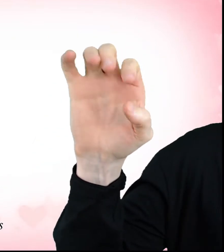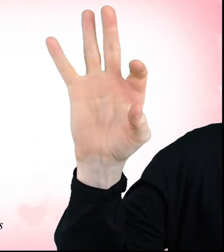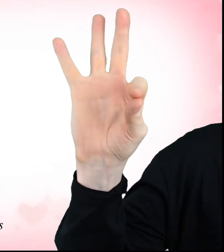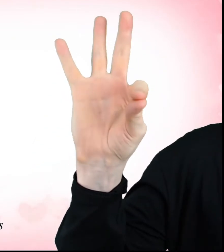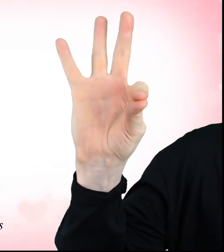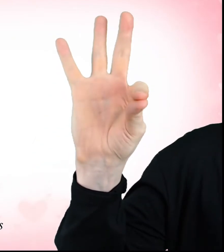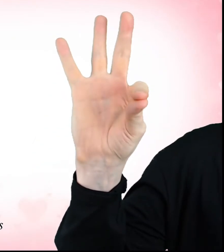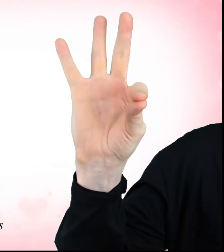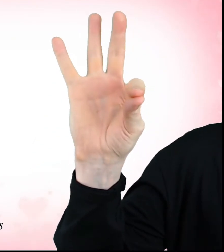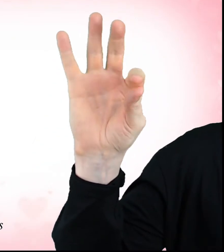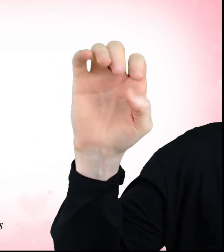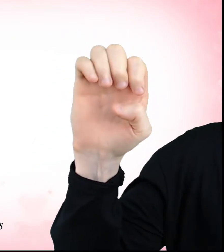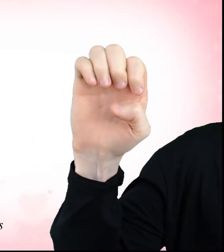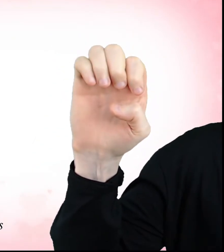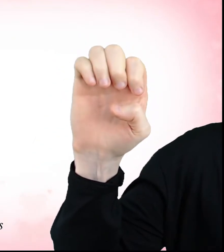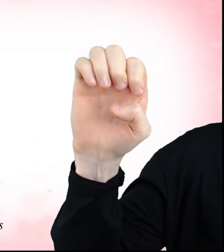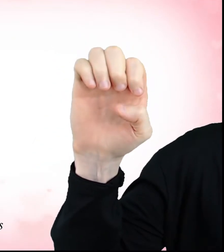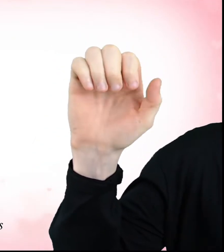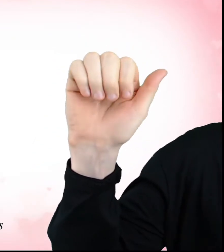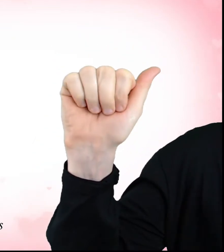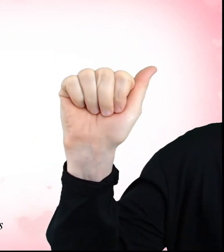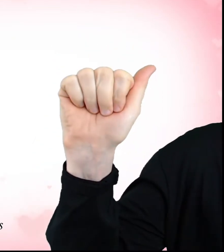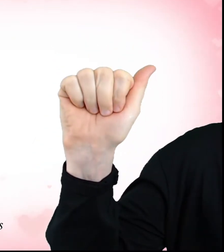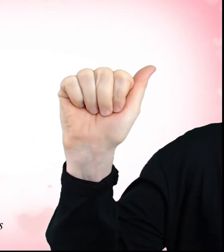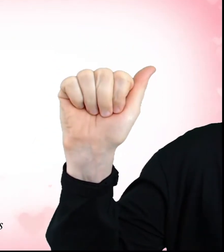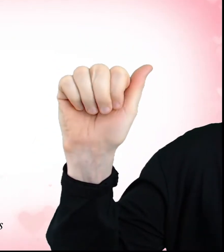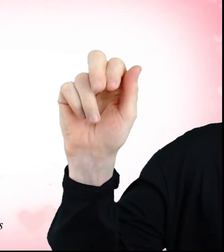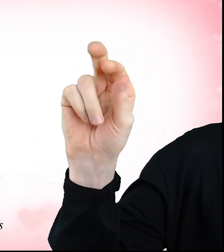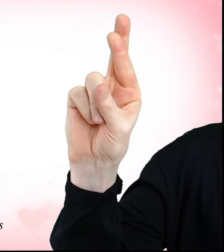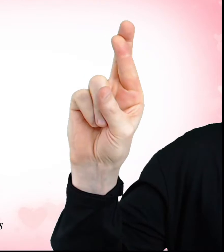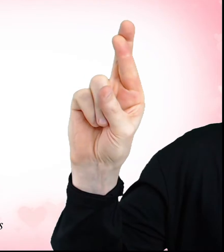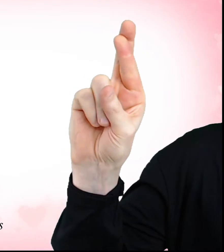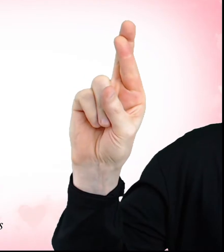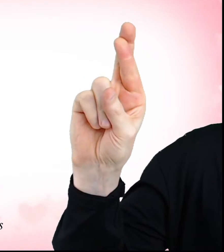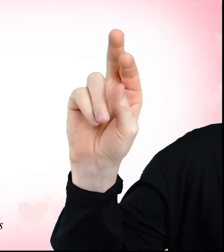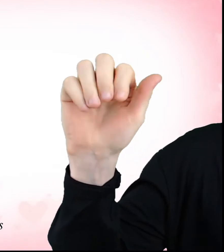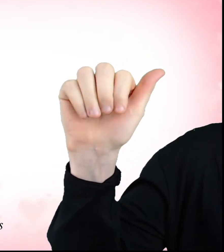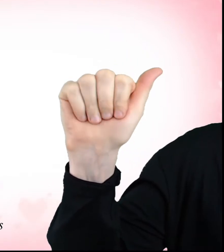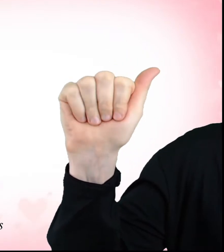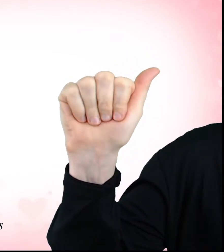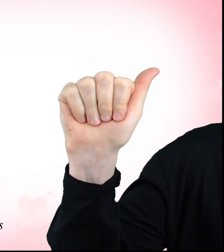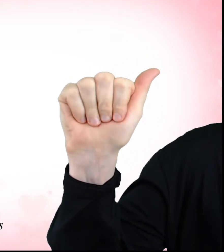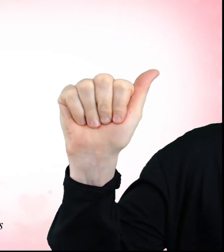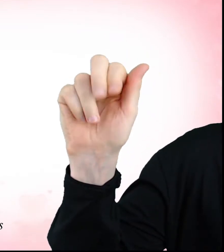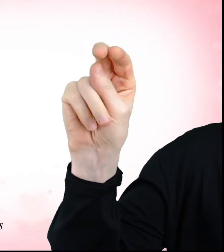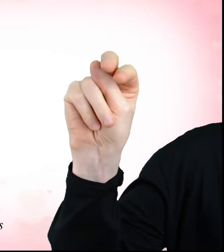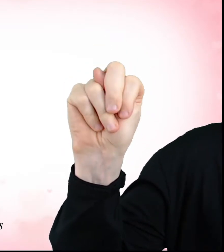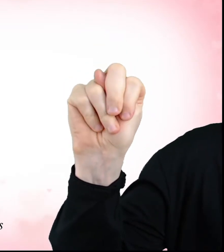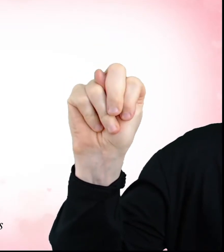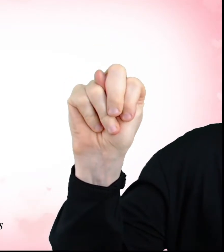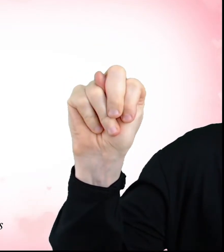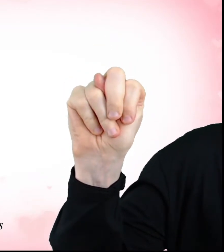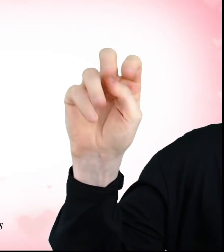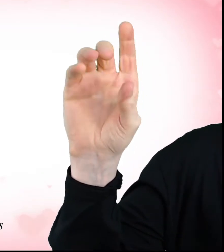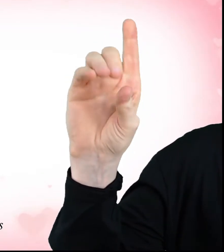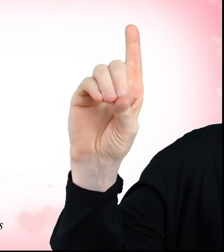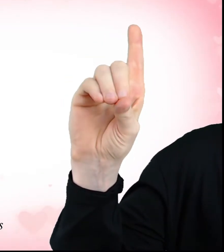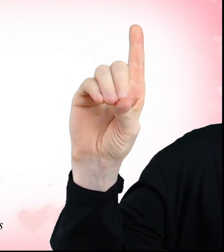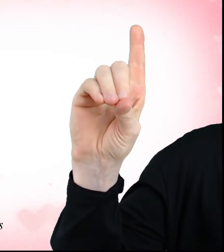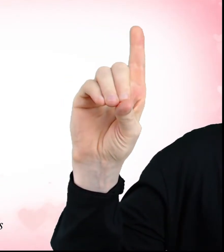for light Glitter in the sky, glitter in my eyes, shining just the way I like If you're feeling like you need a little bit of